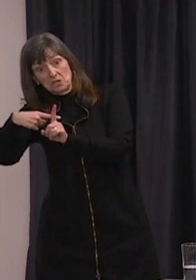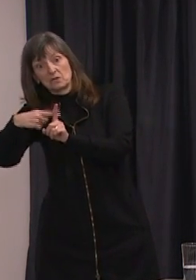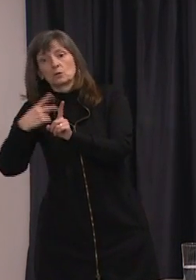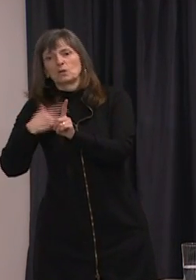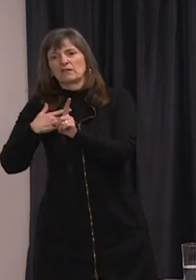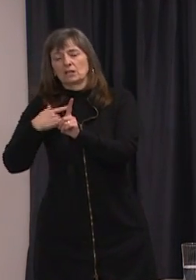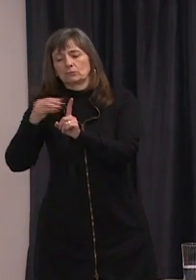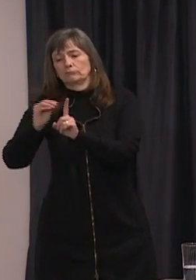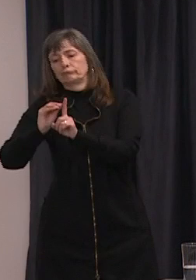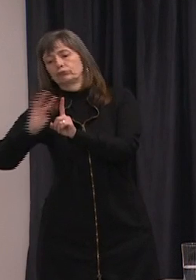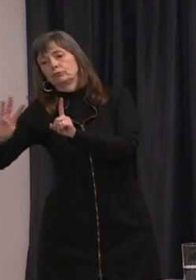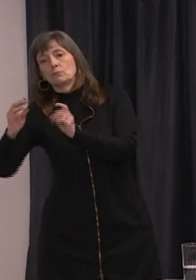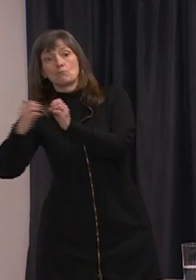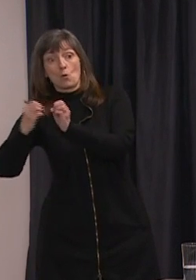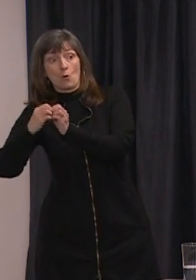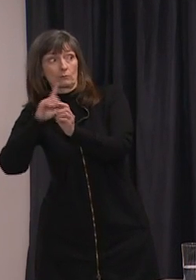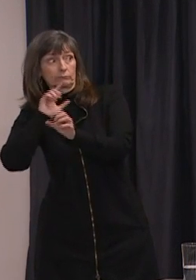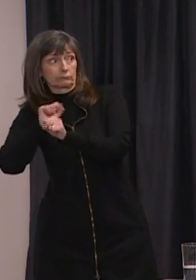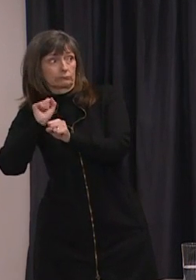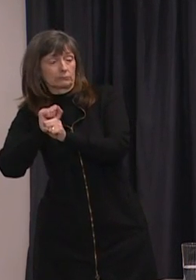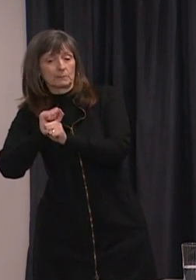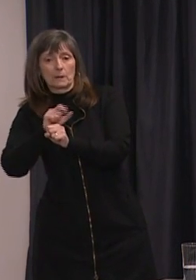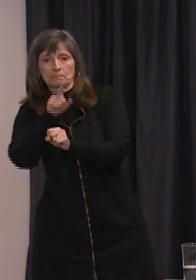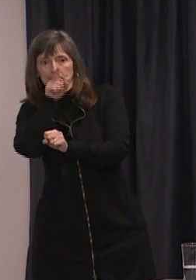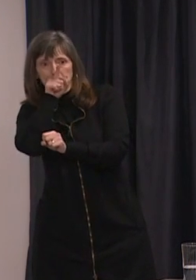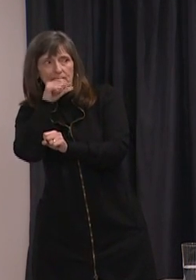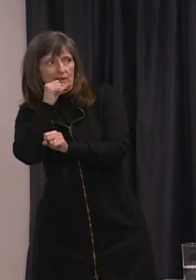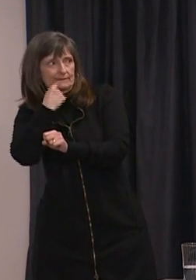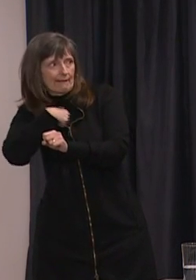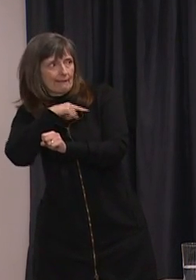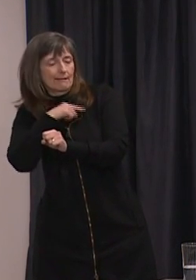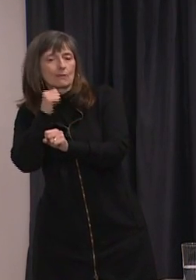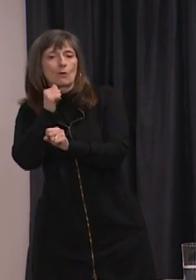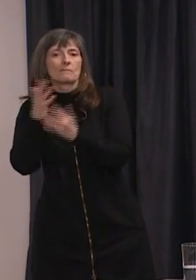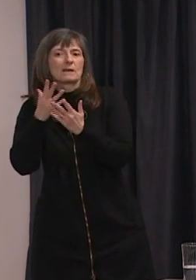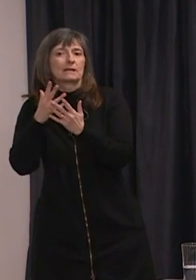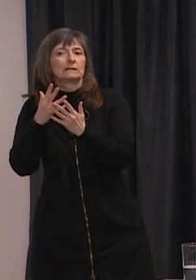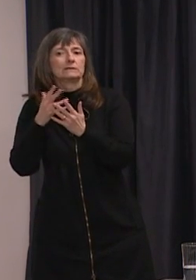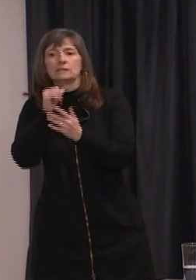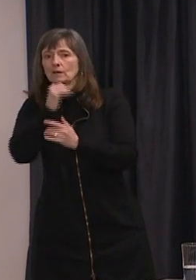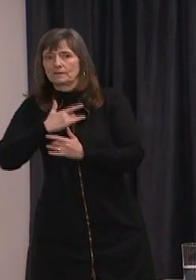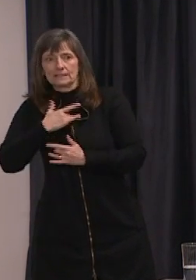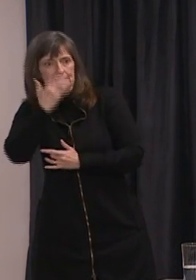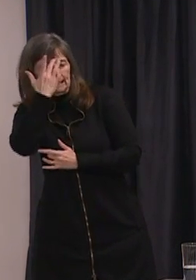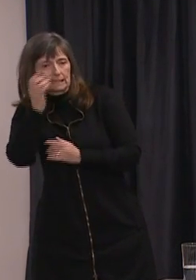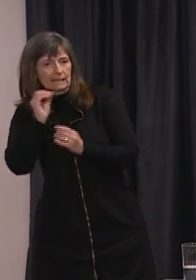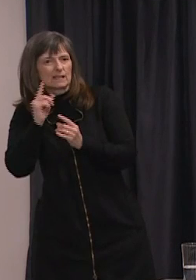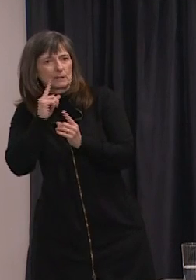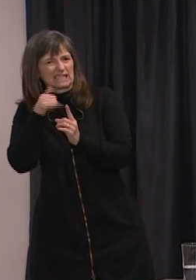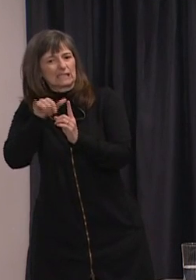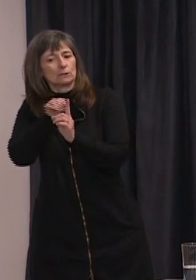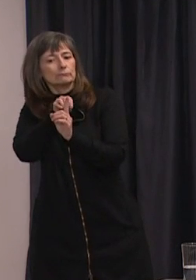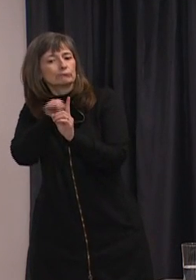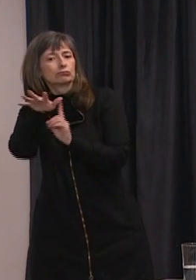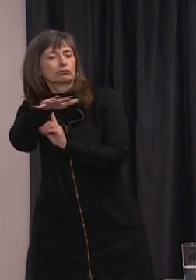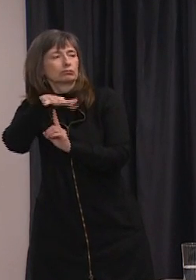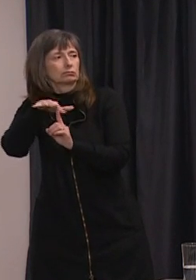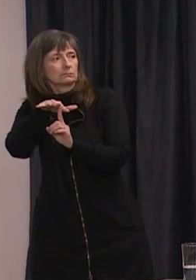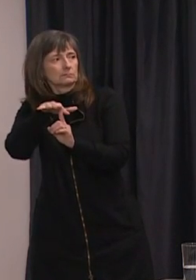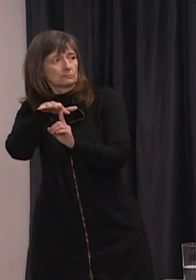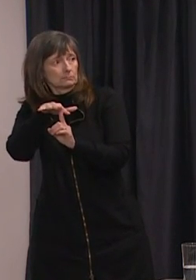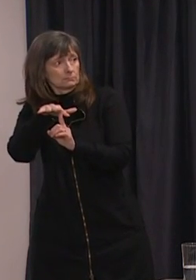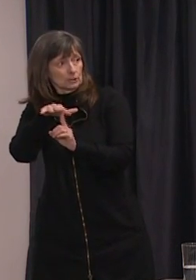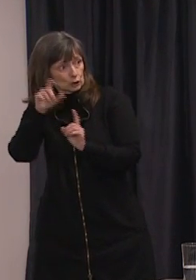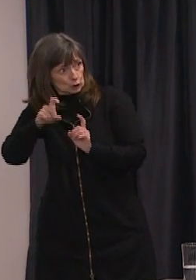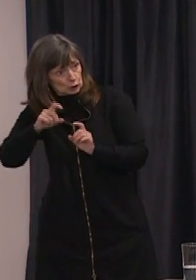believe that there are several other people who may have it and either have mild or no symptoms at all. Are we doing enough testing? Should we be testing more people in order